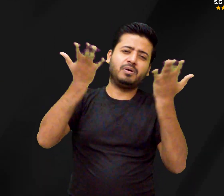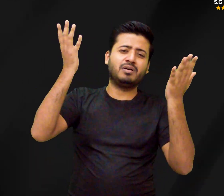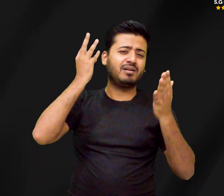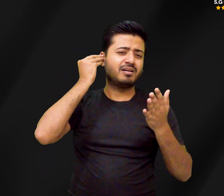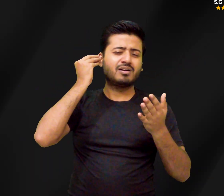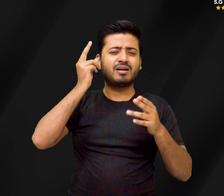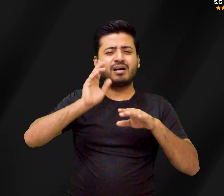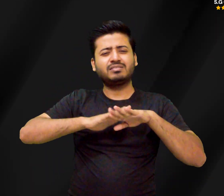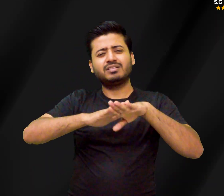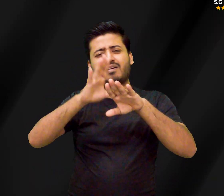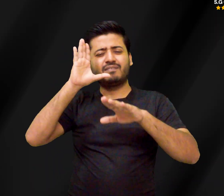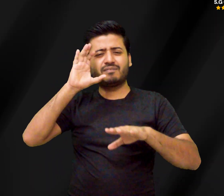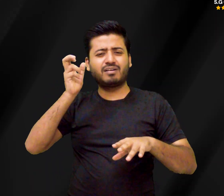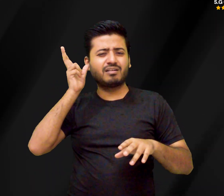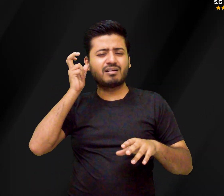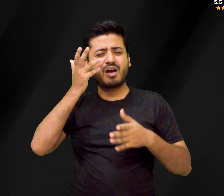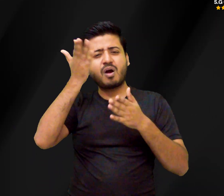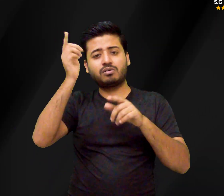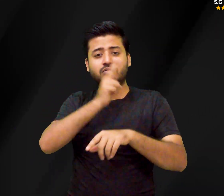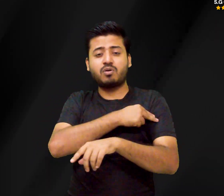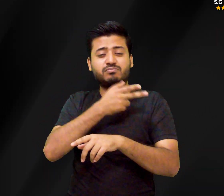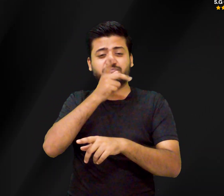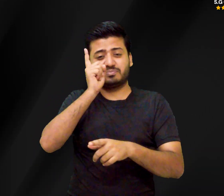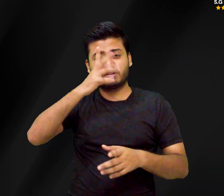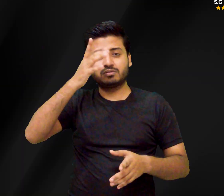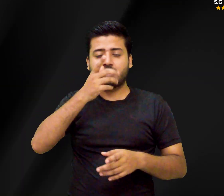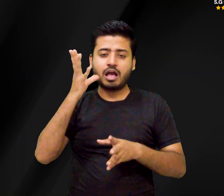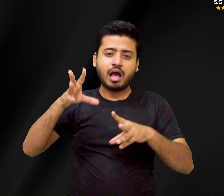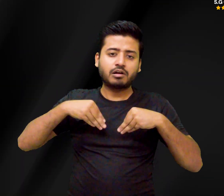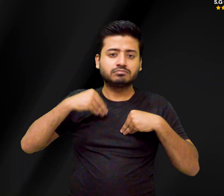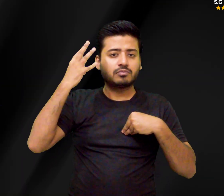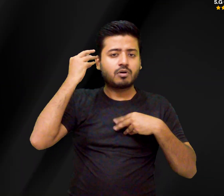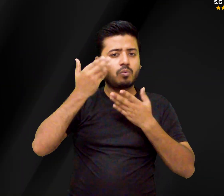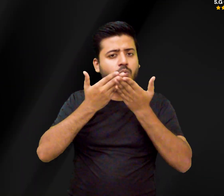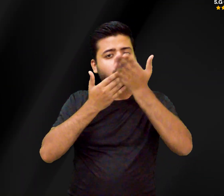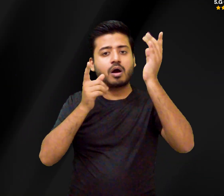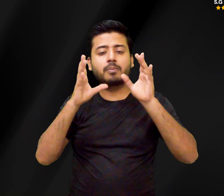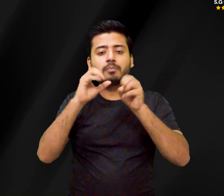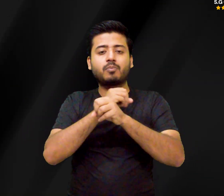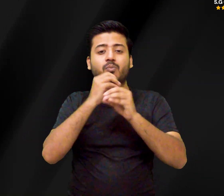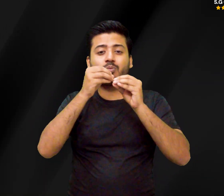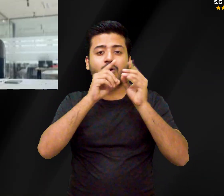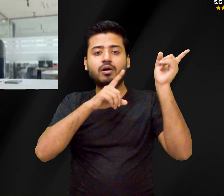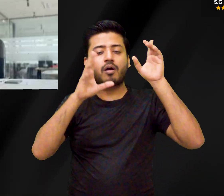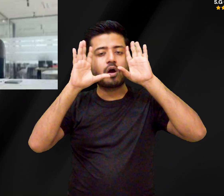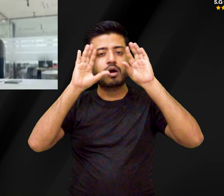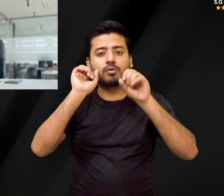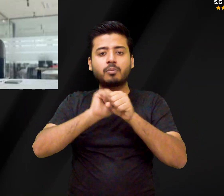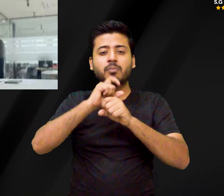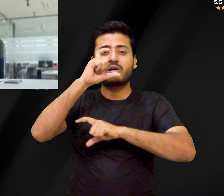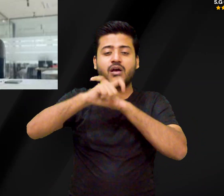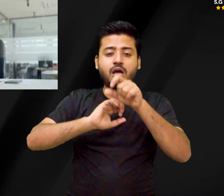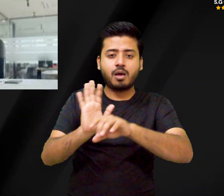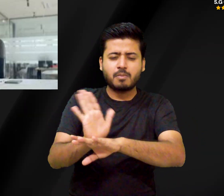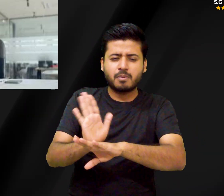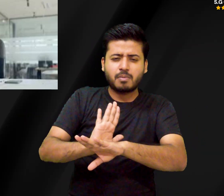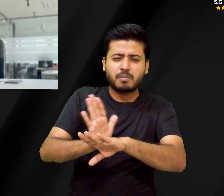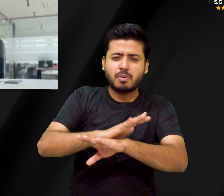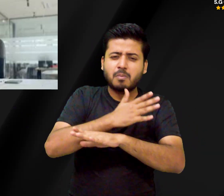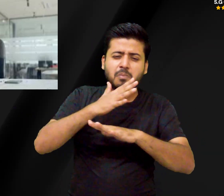Try to find a balance by managing your exposure, rather than completely avoiding it. A busy, indoor lifestyle contributes